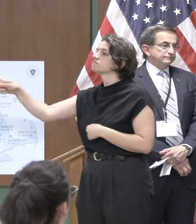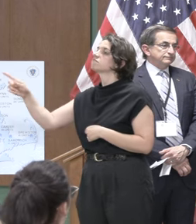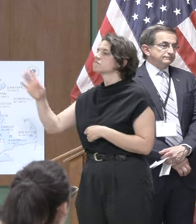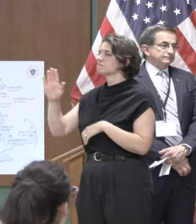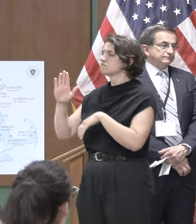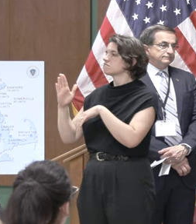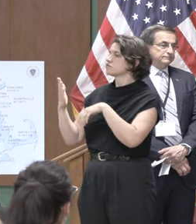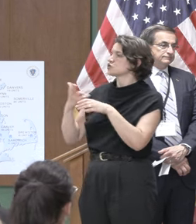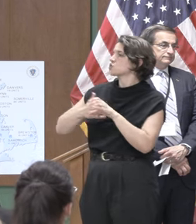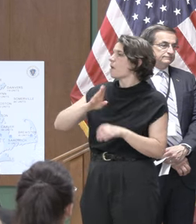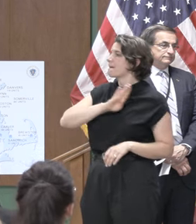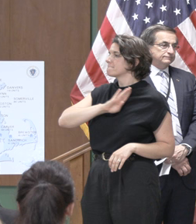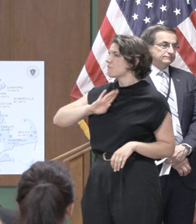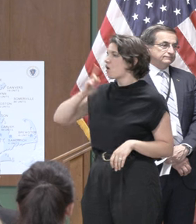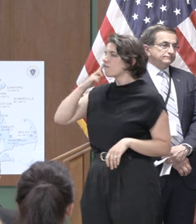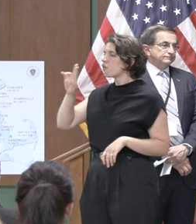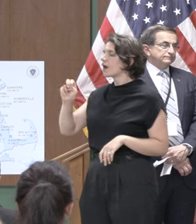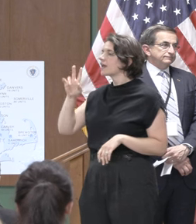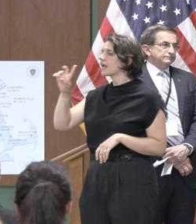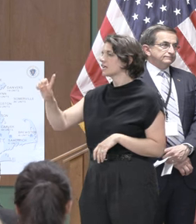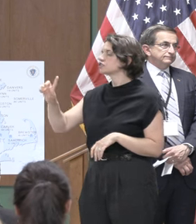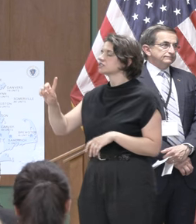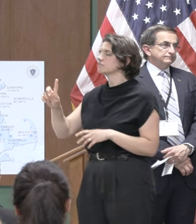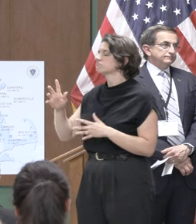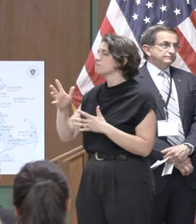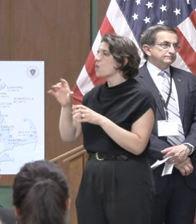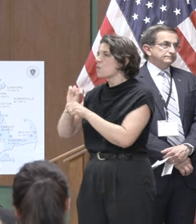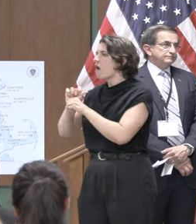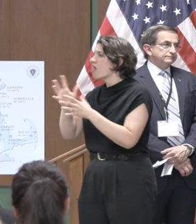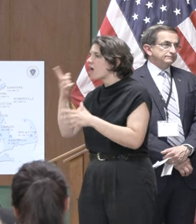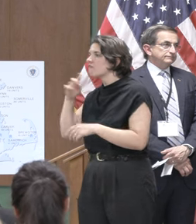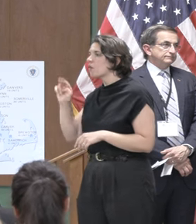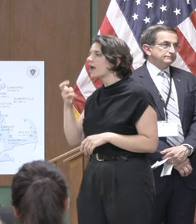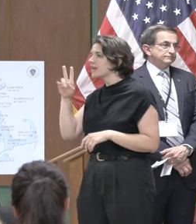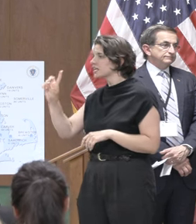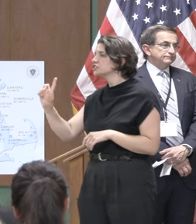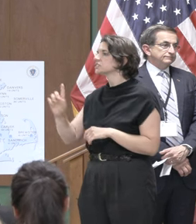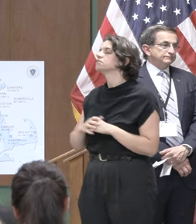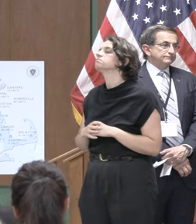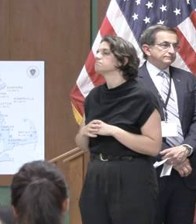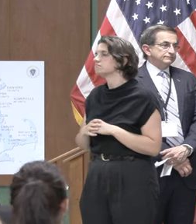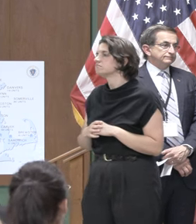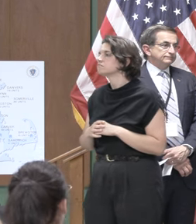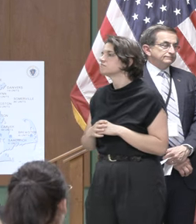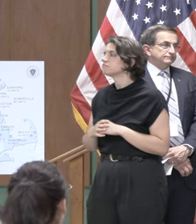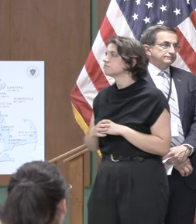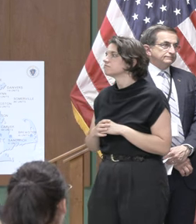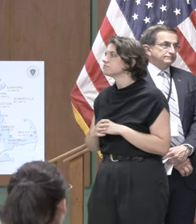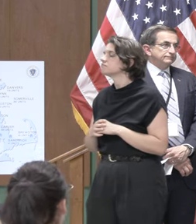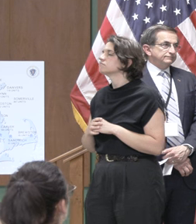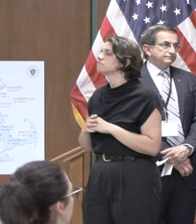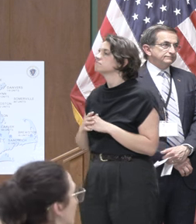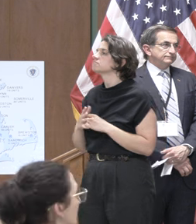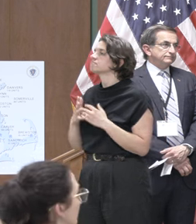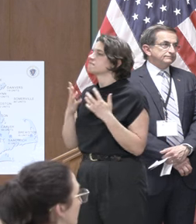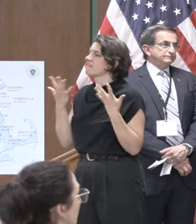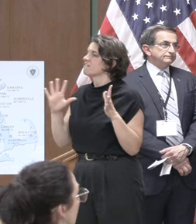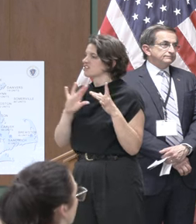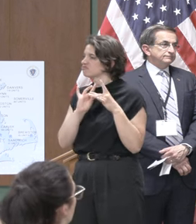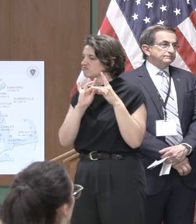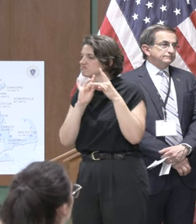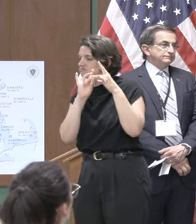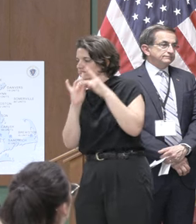does done a lot of pro bono work for new england home and david made the connection from one wonderful mission driven agency to another